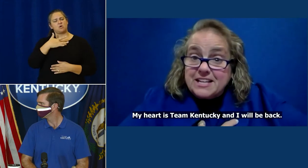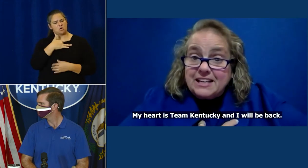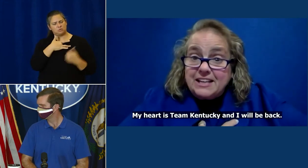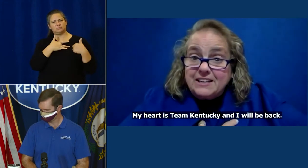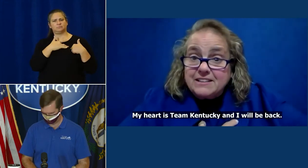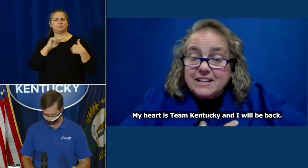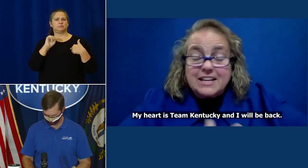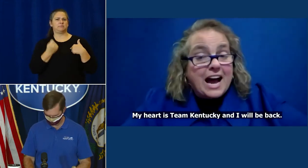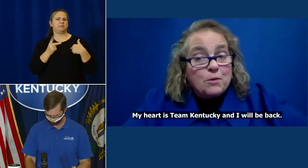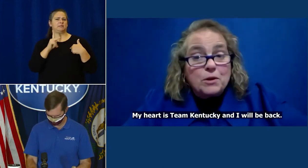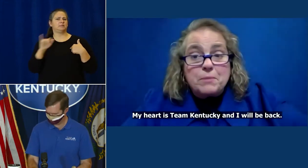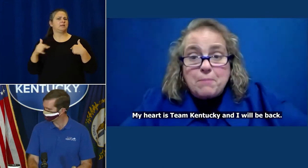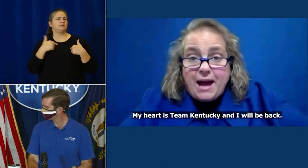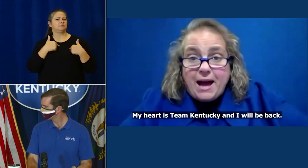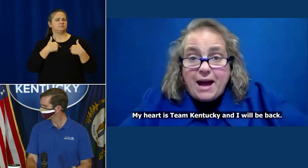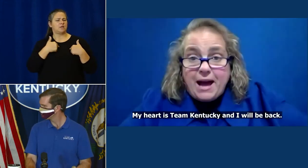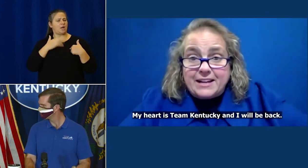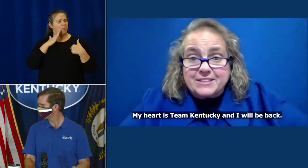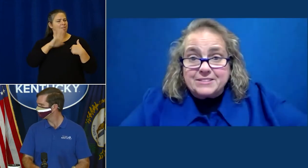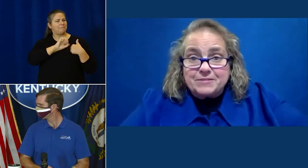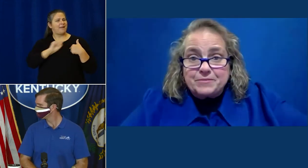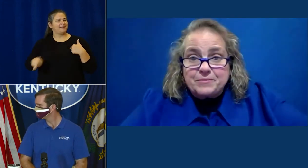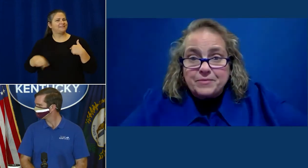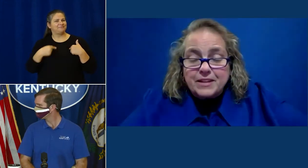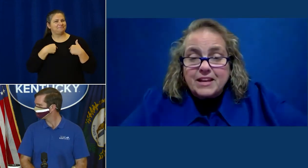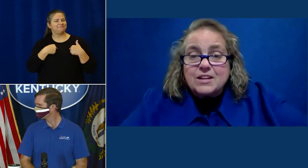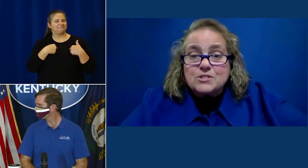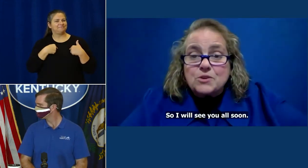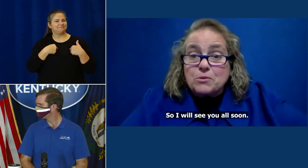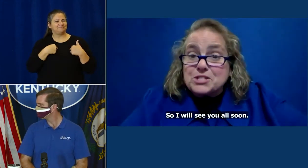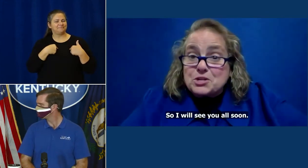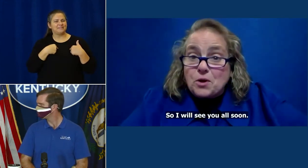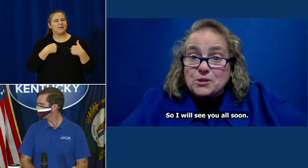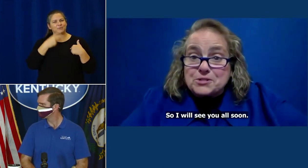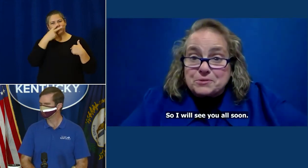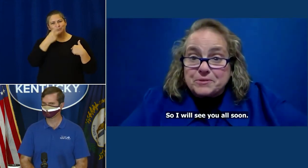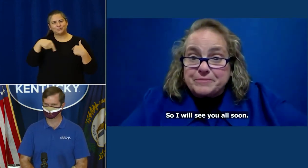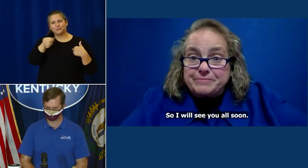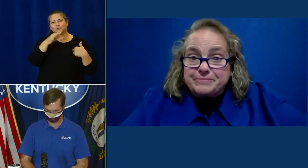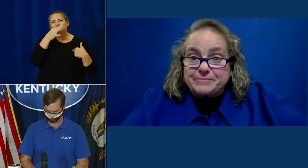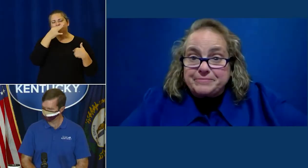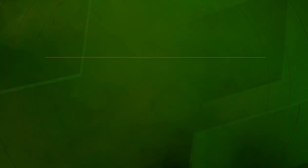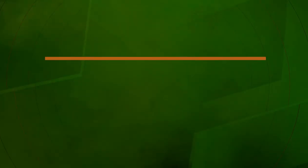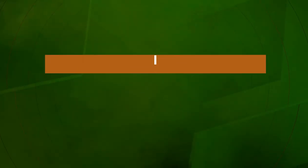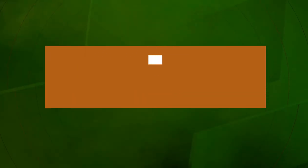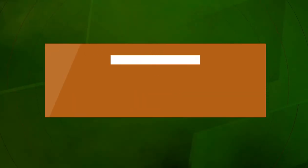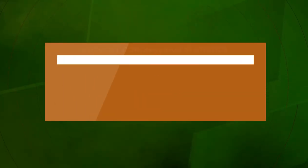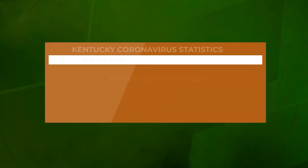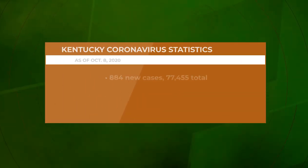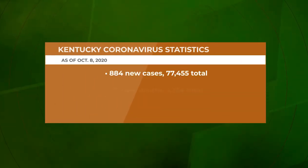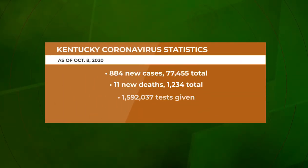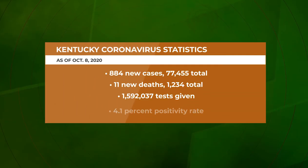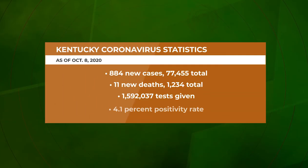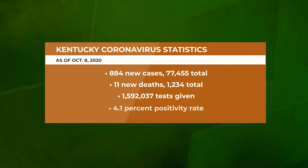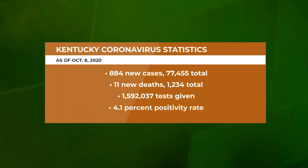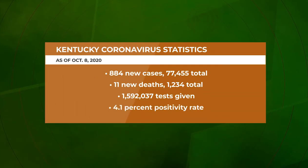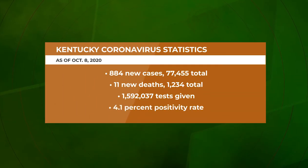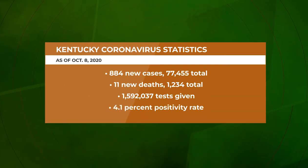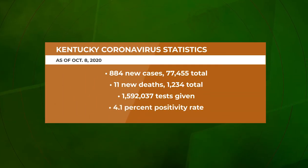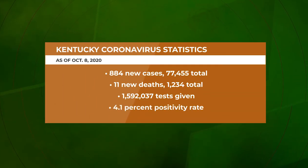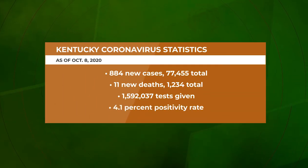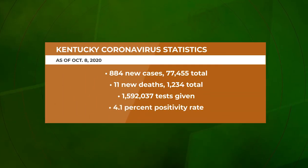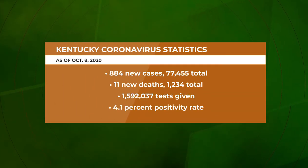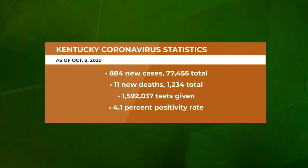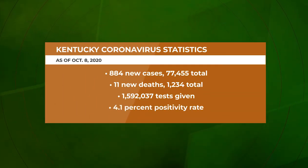team Kentucky, and I will be back. So I will see you all soon. Governor Beshear also shared the latest